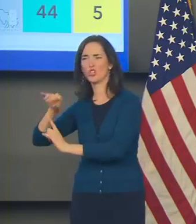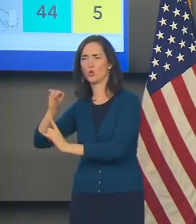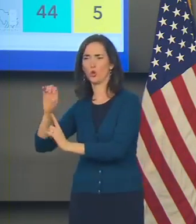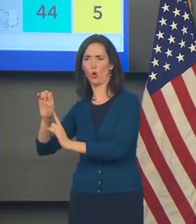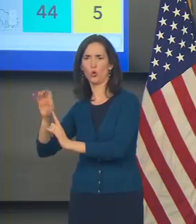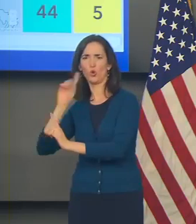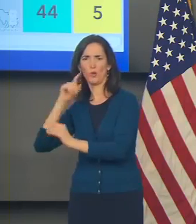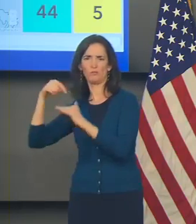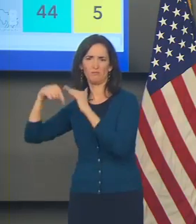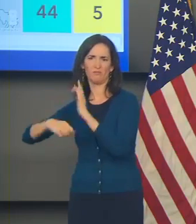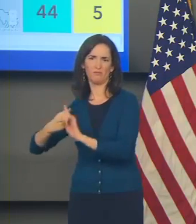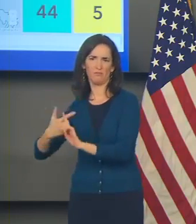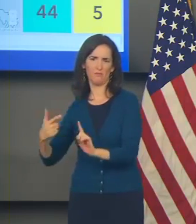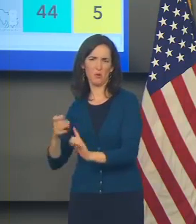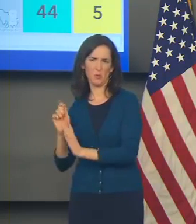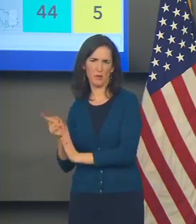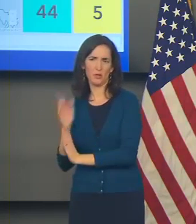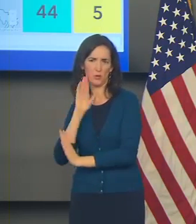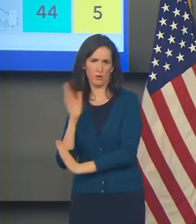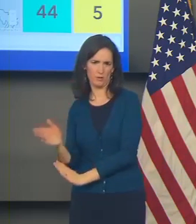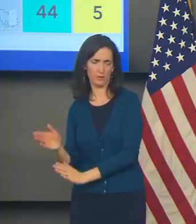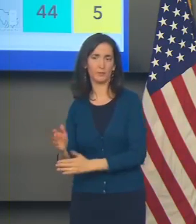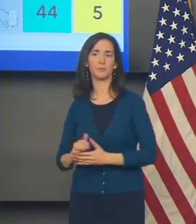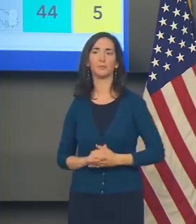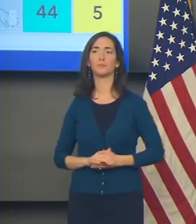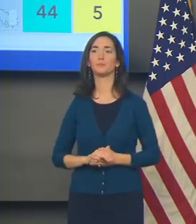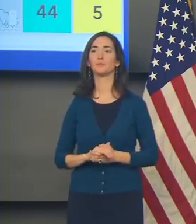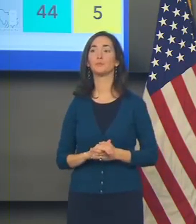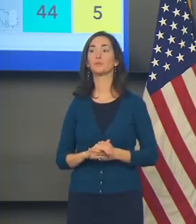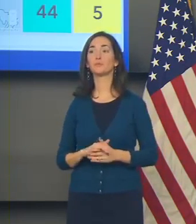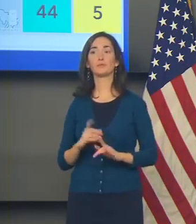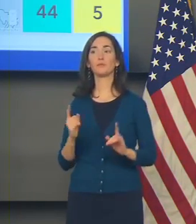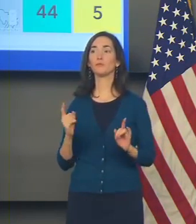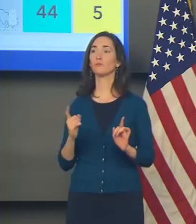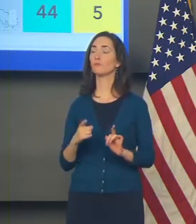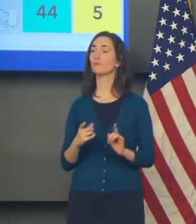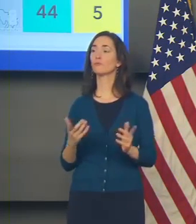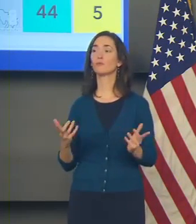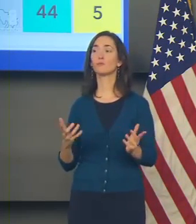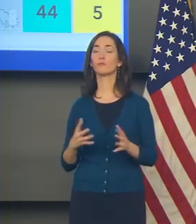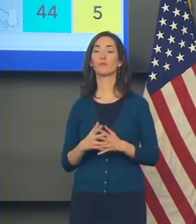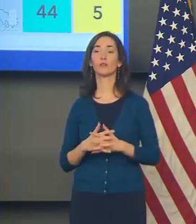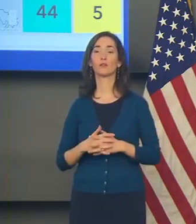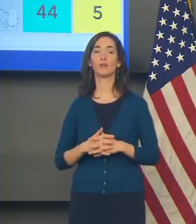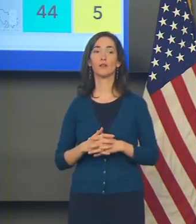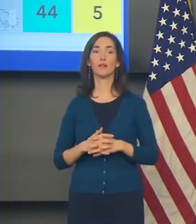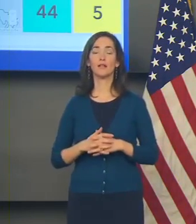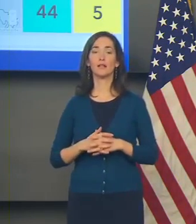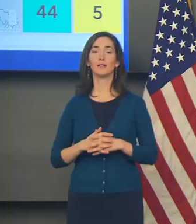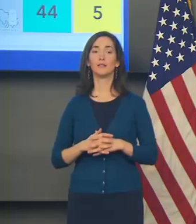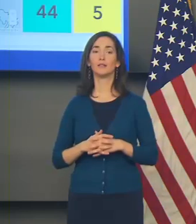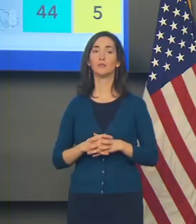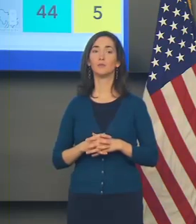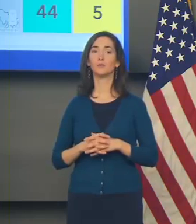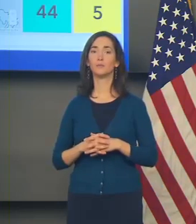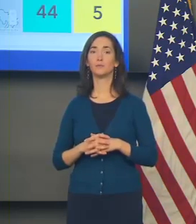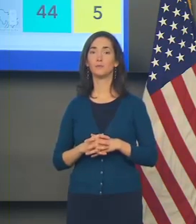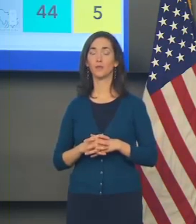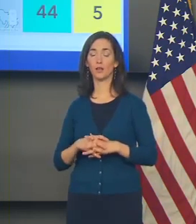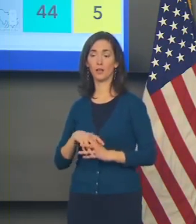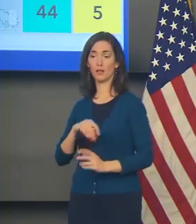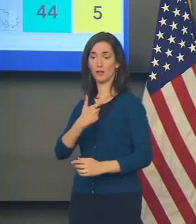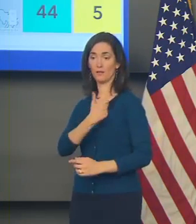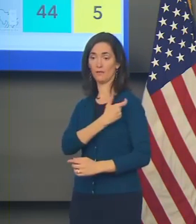in just a moment. But suffice it for me to say that the effectiveness on the